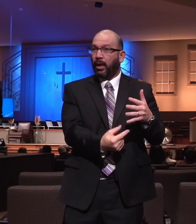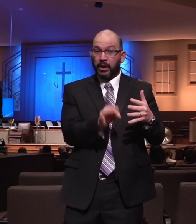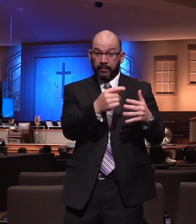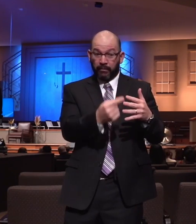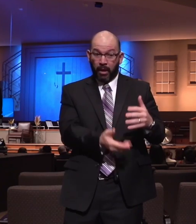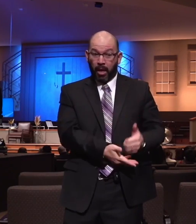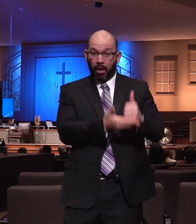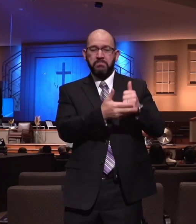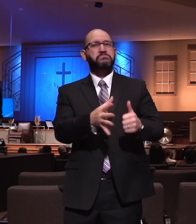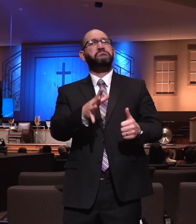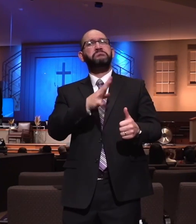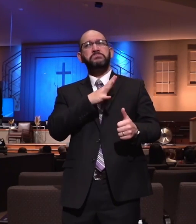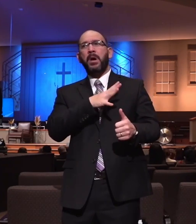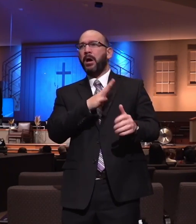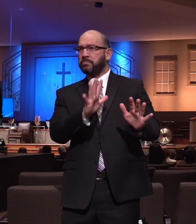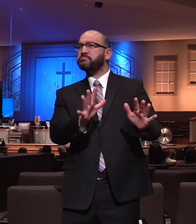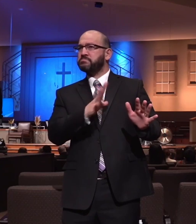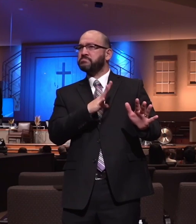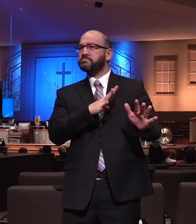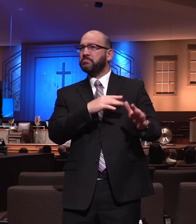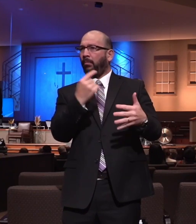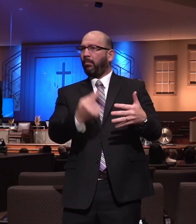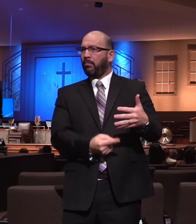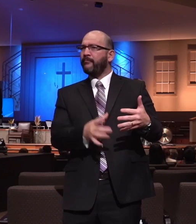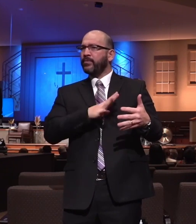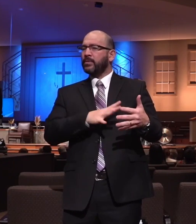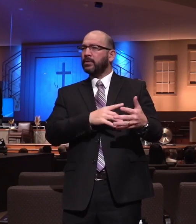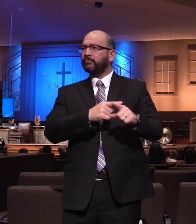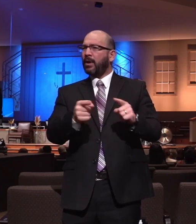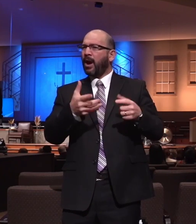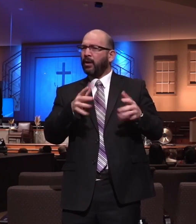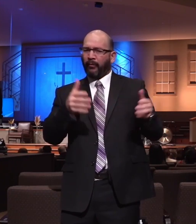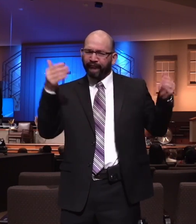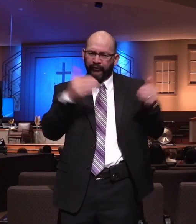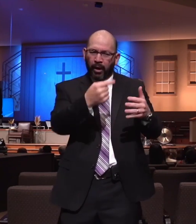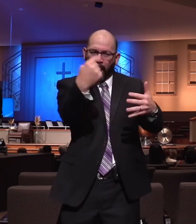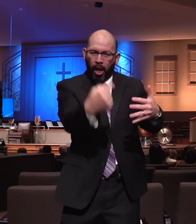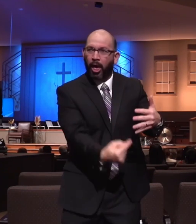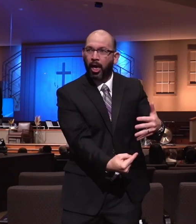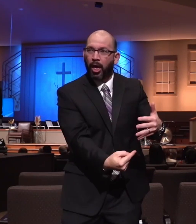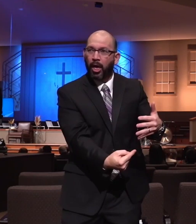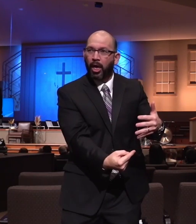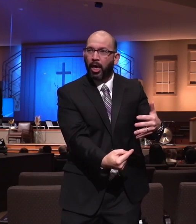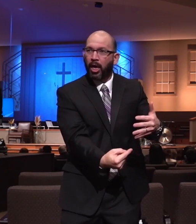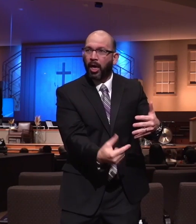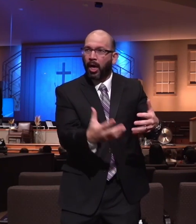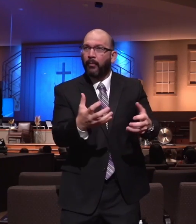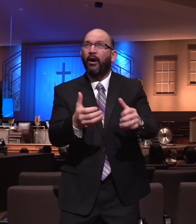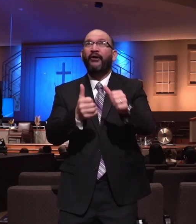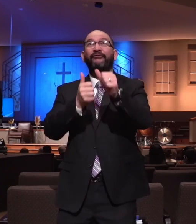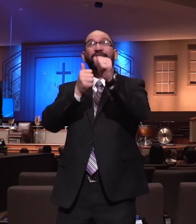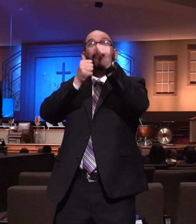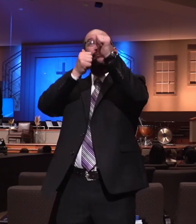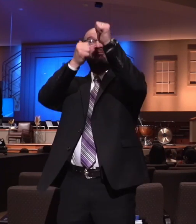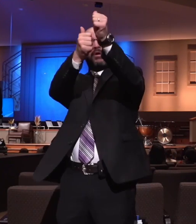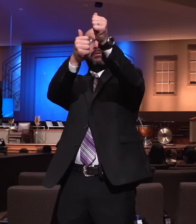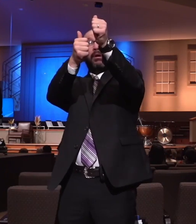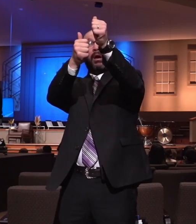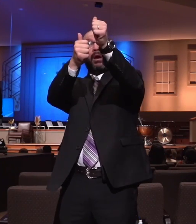habits, I'm not against lists, but I don't want to idolize the list. I want to live the list. Everybody with me on that tonight? So